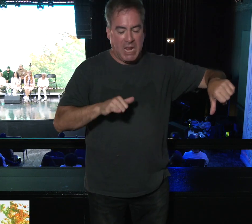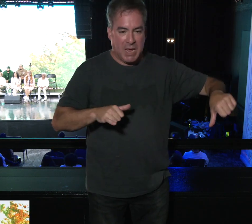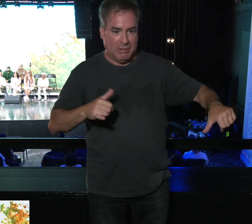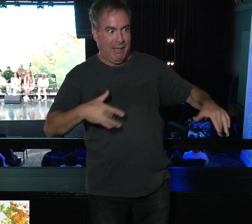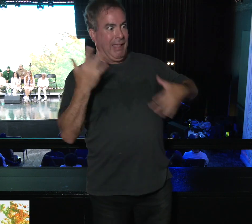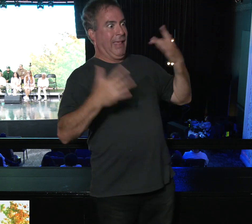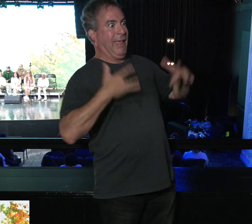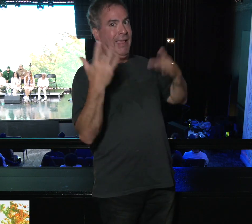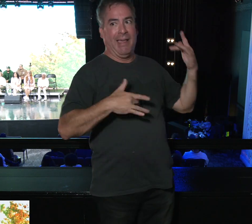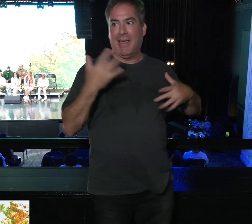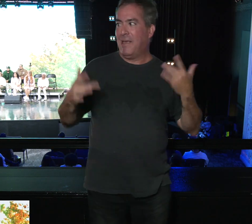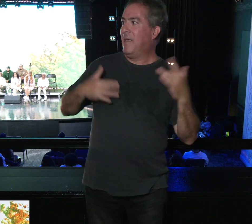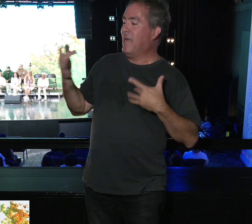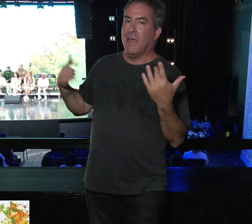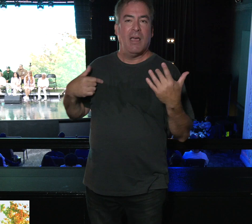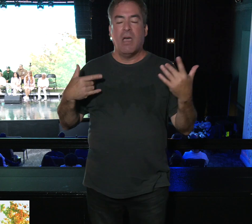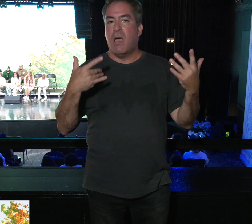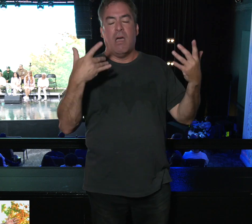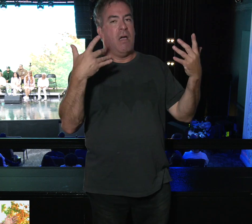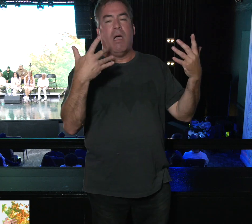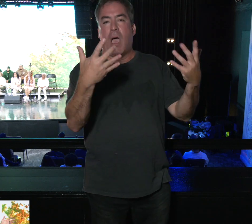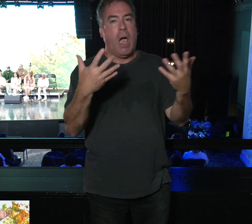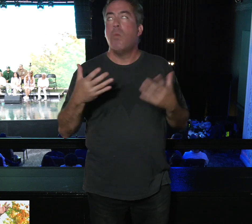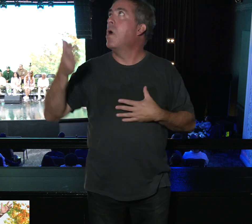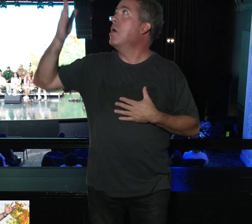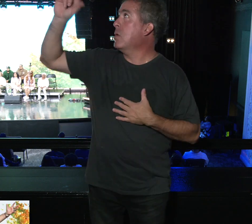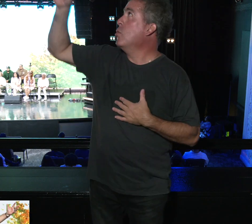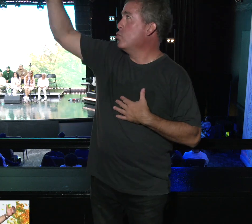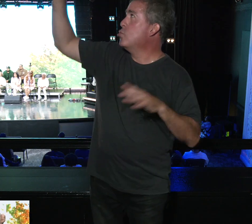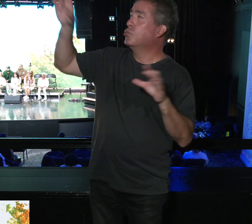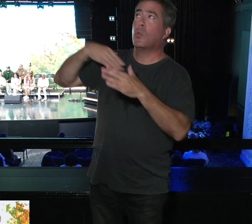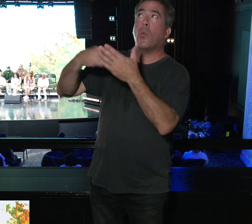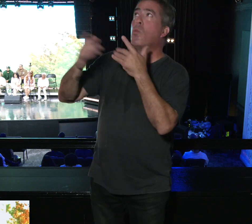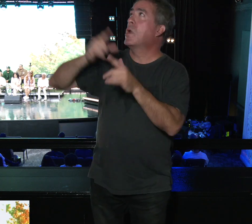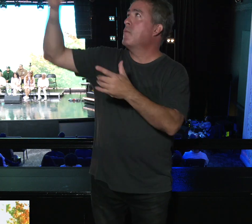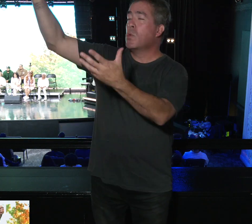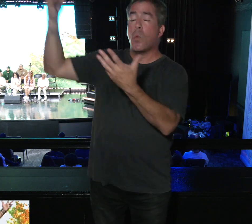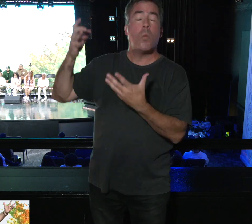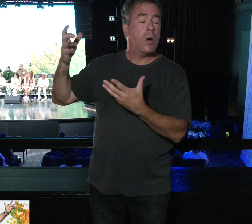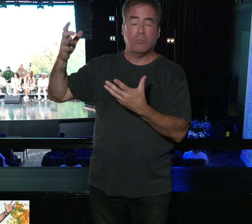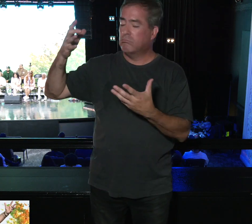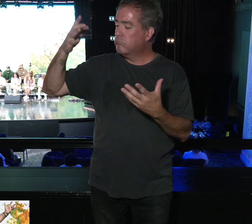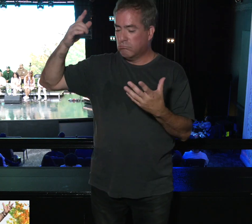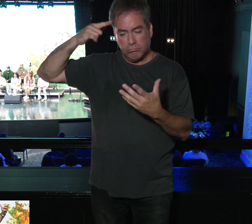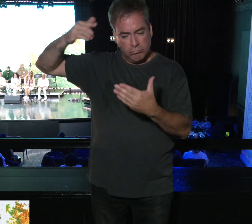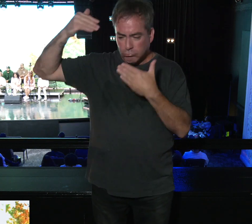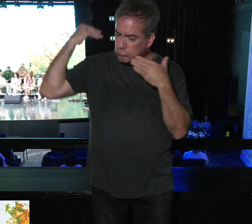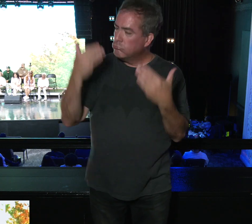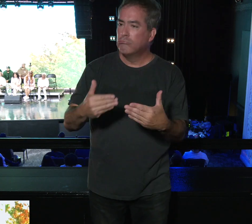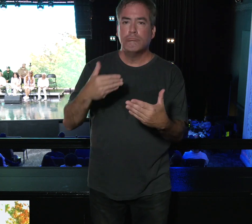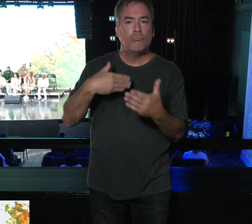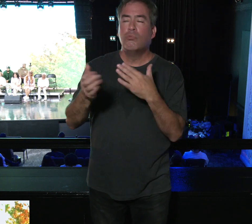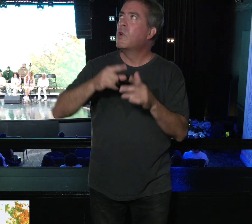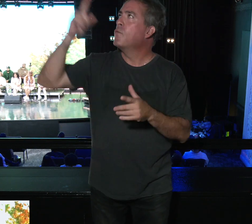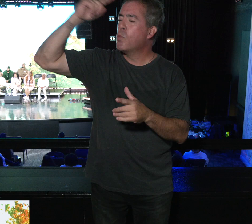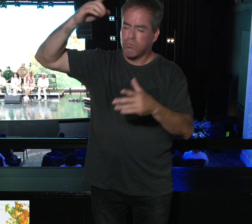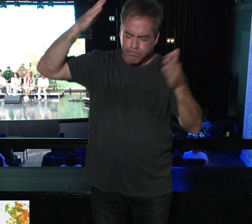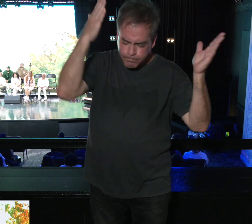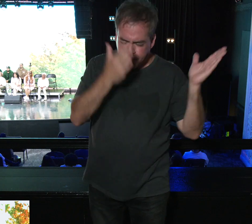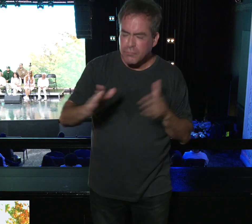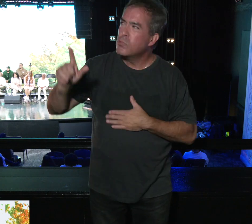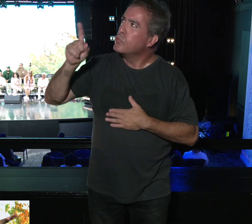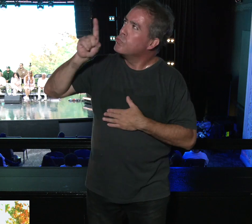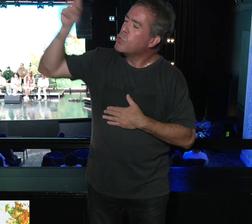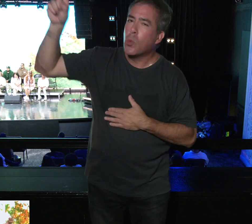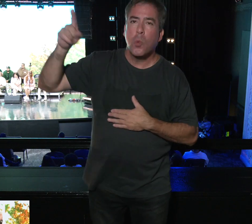I don't need dry stuff. I'm like, God, would you do whatever you want to do? Manifest yourself however you want to manifest yourself.